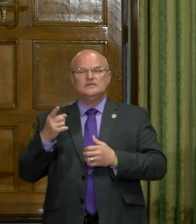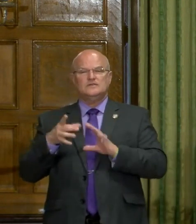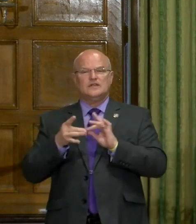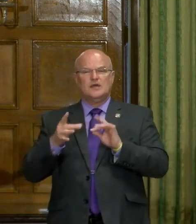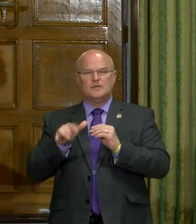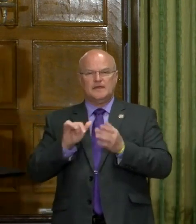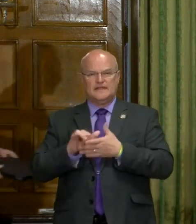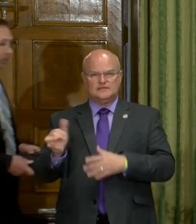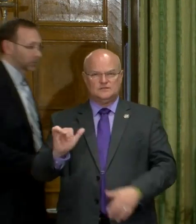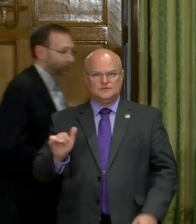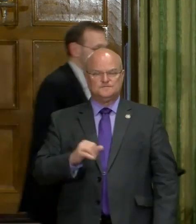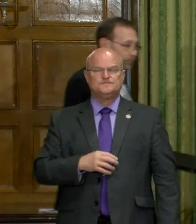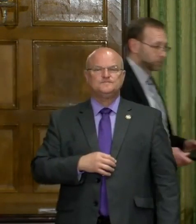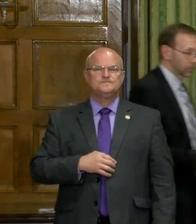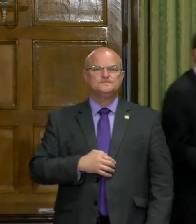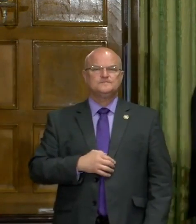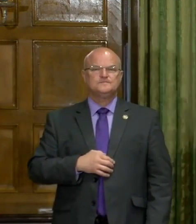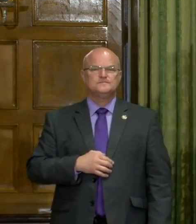uh, comment on that as well.